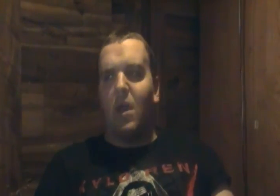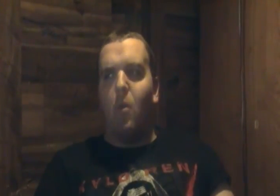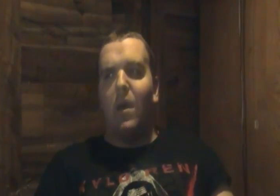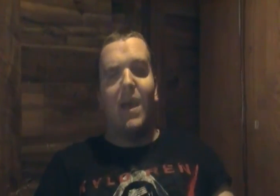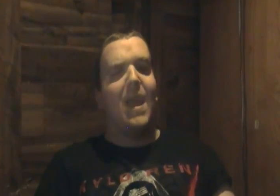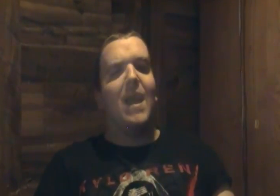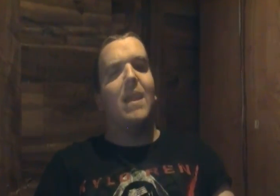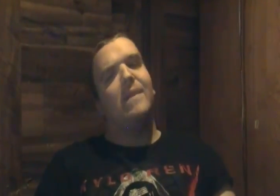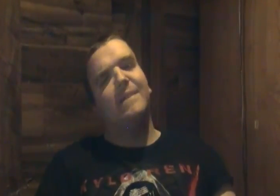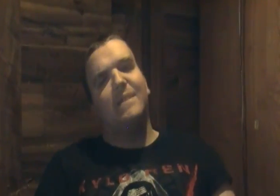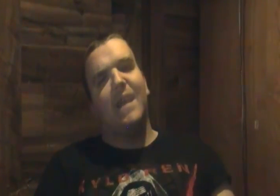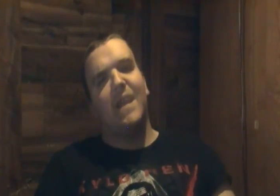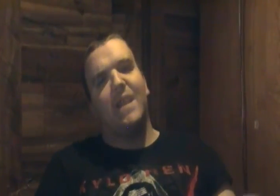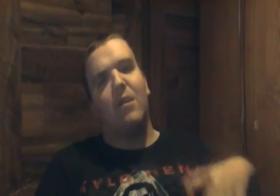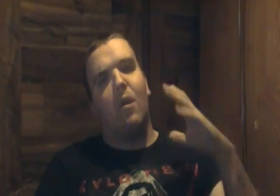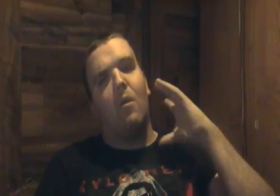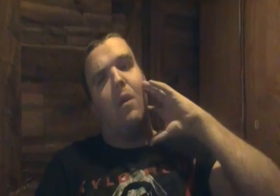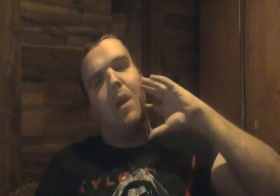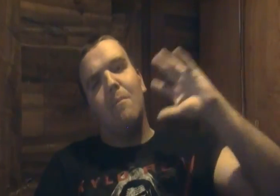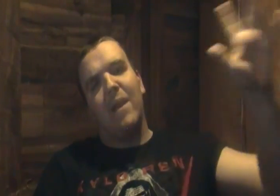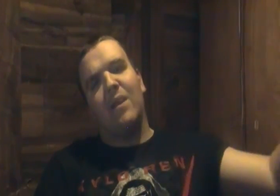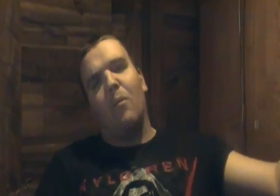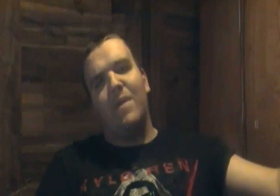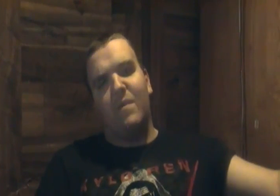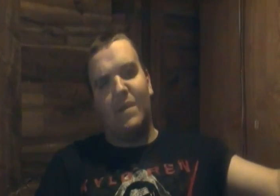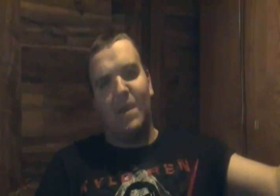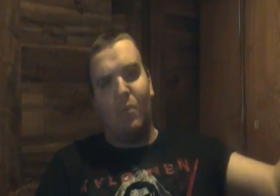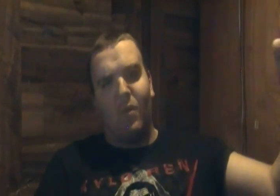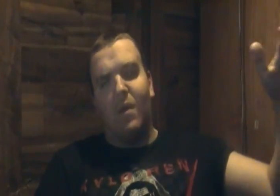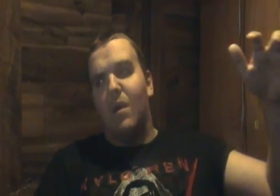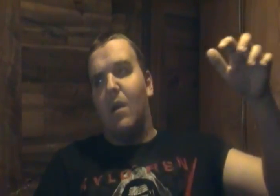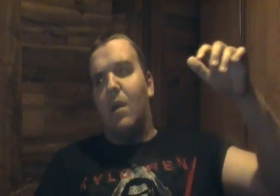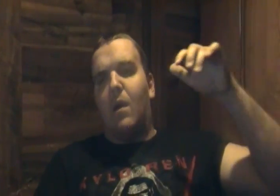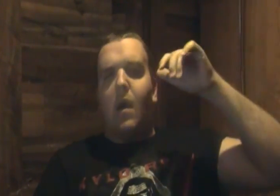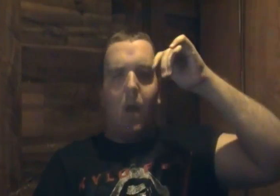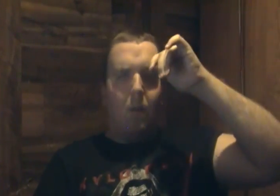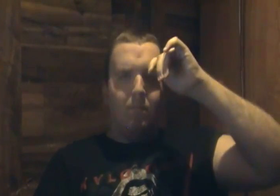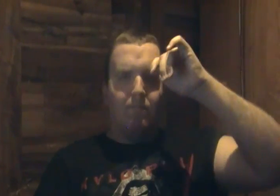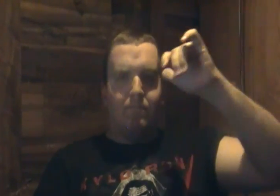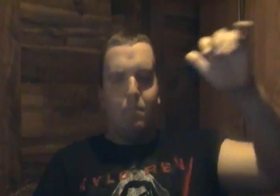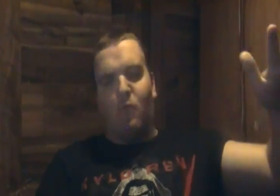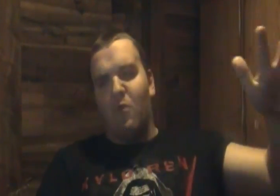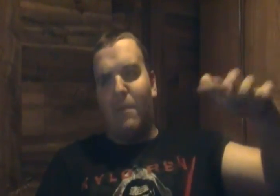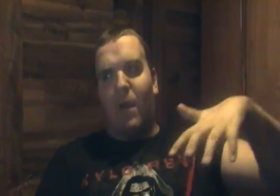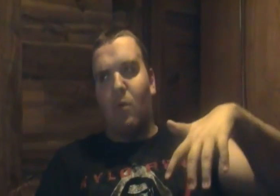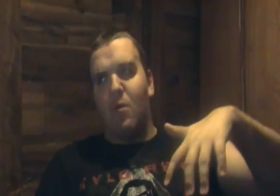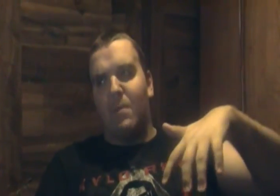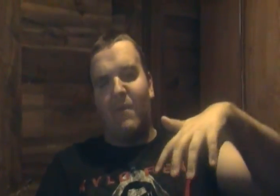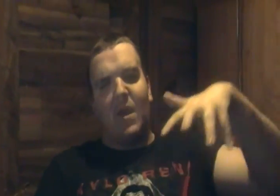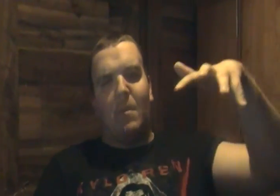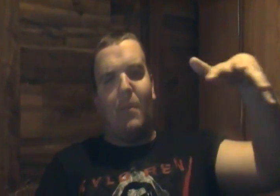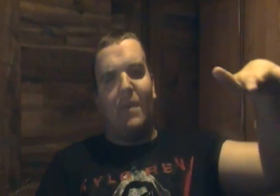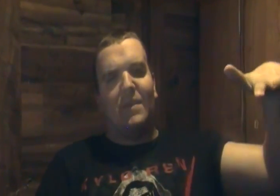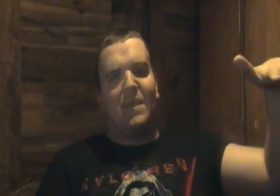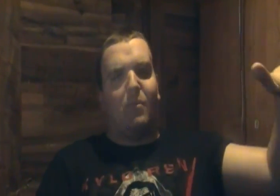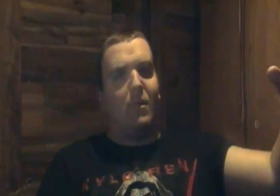Noah and Sadie they're all making their way through the temple um room by room they've come upon the temple